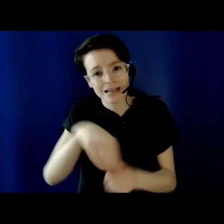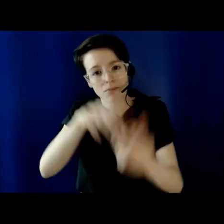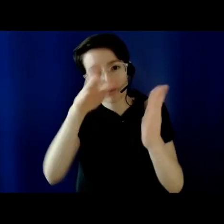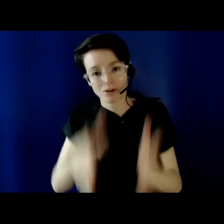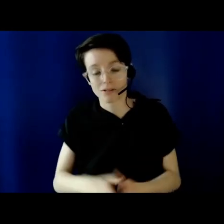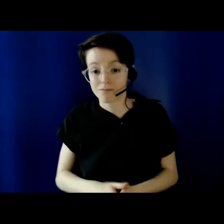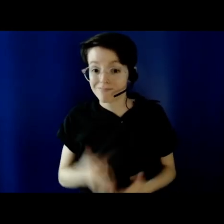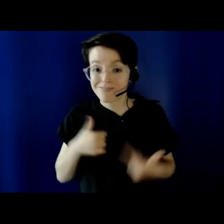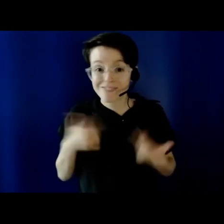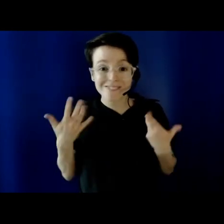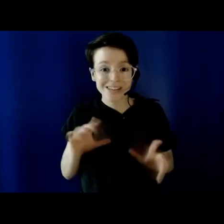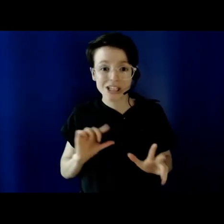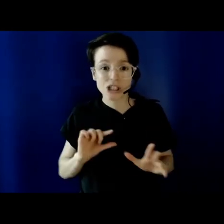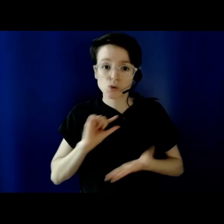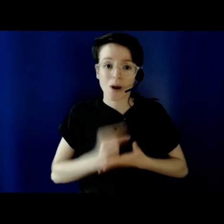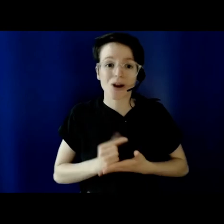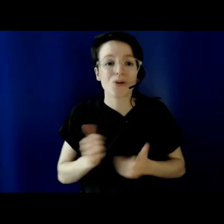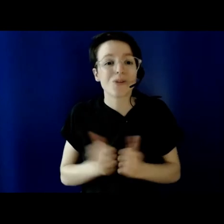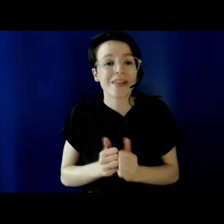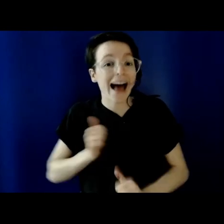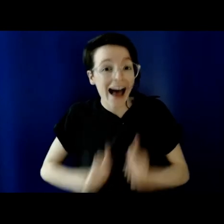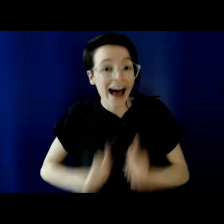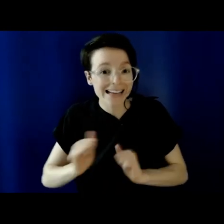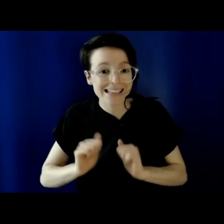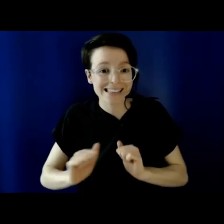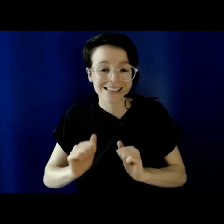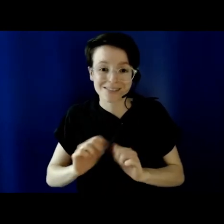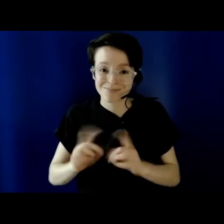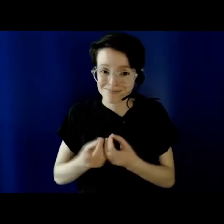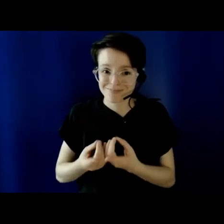that without being in the same room.